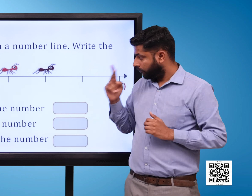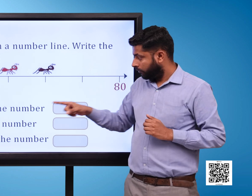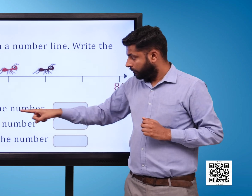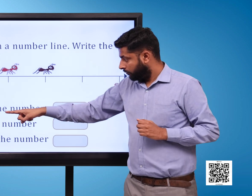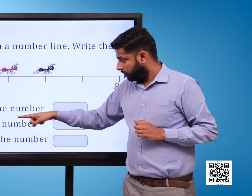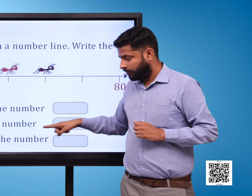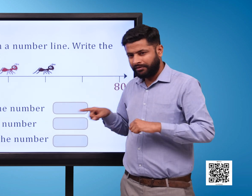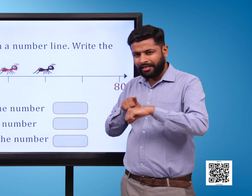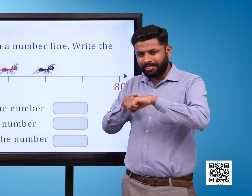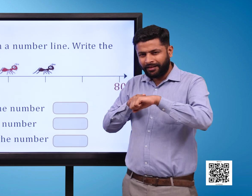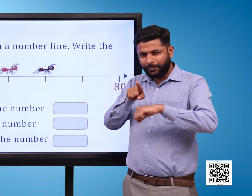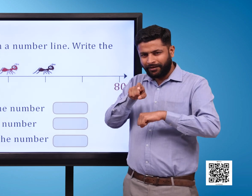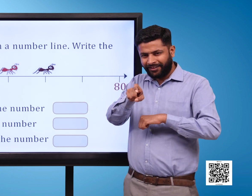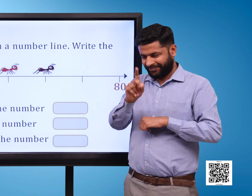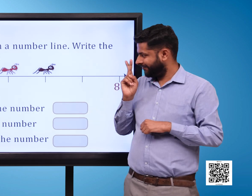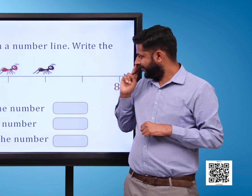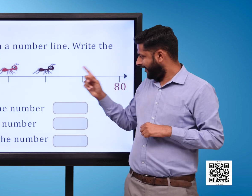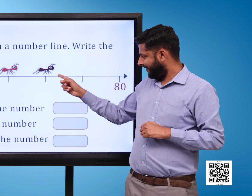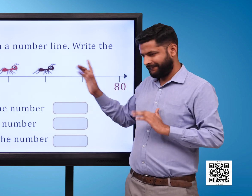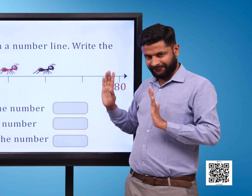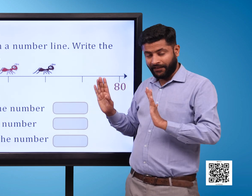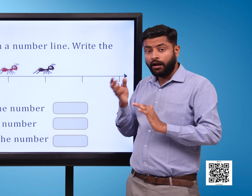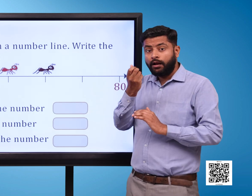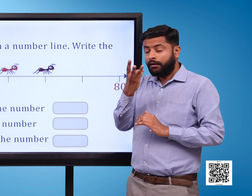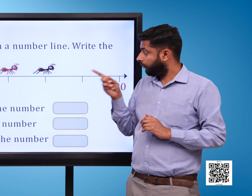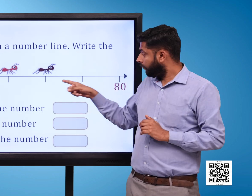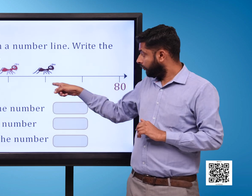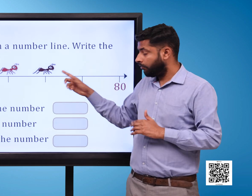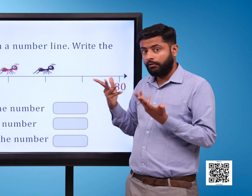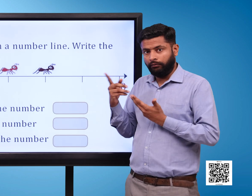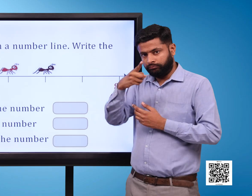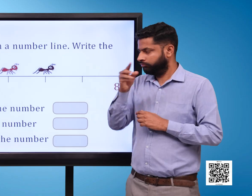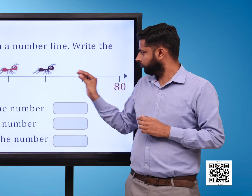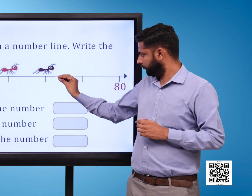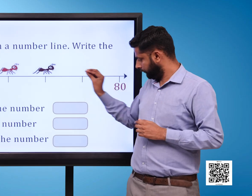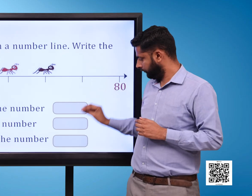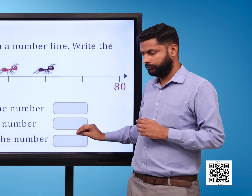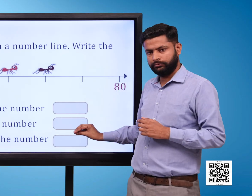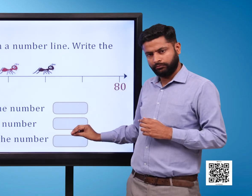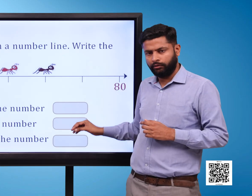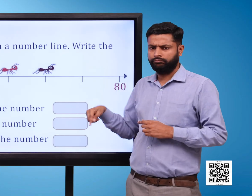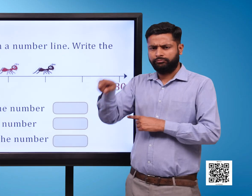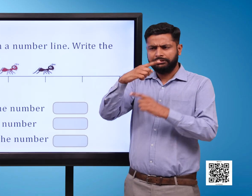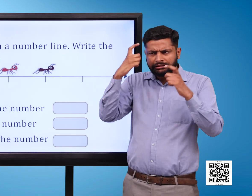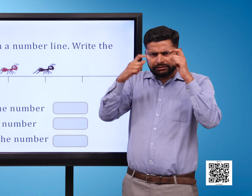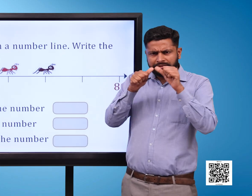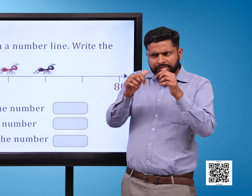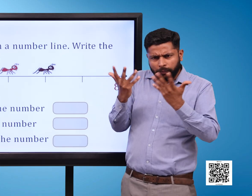On fourth point There is a brown ant Black ant is sitting on the number blank